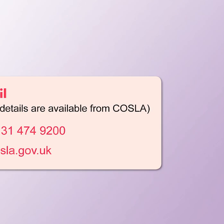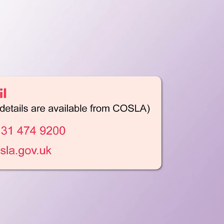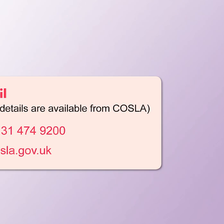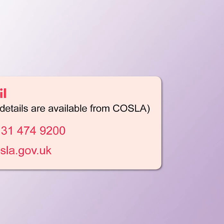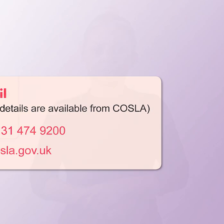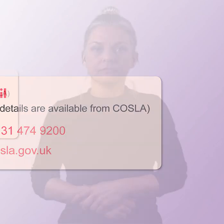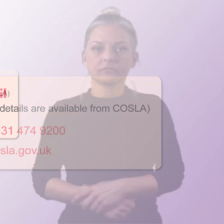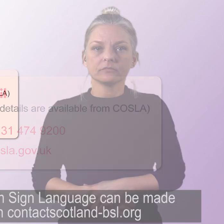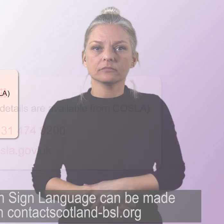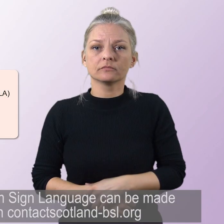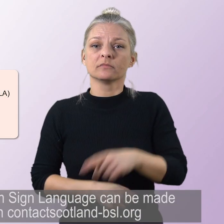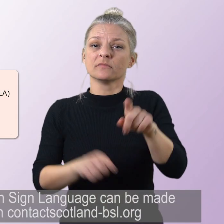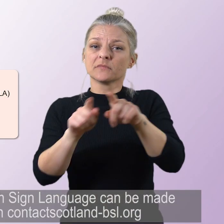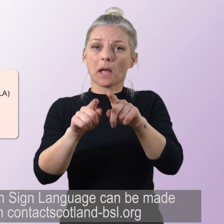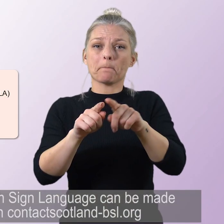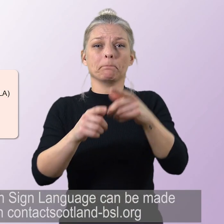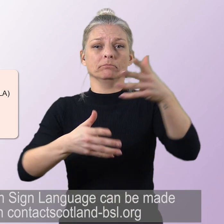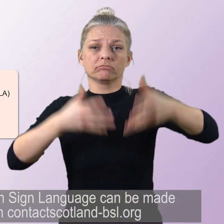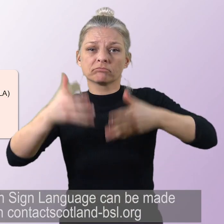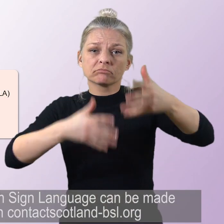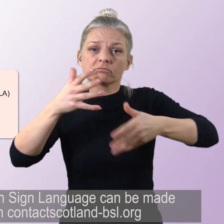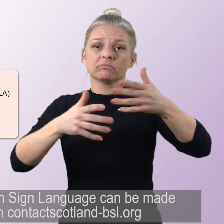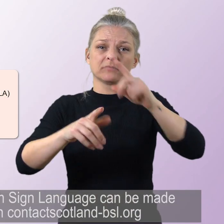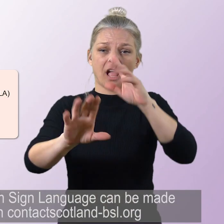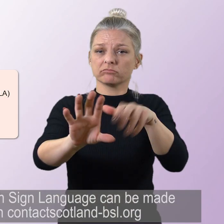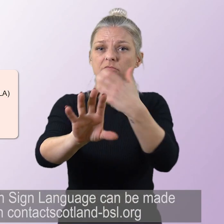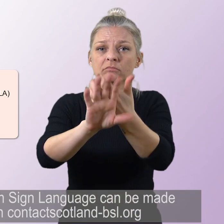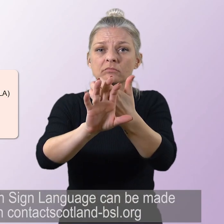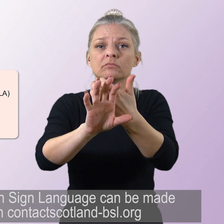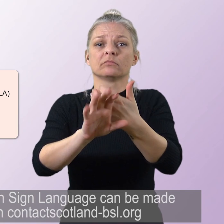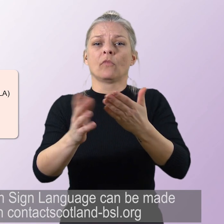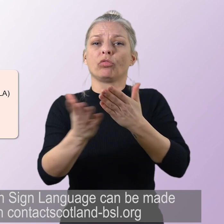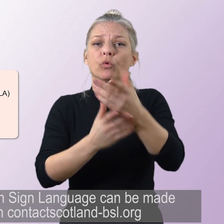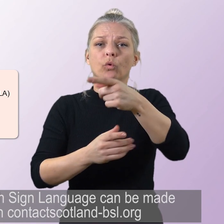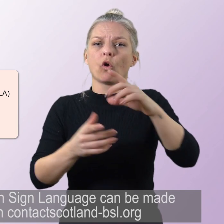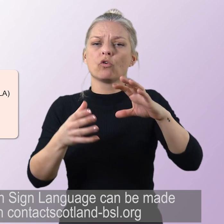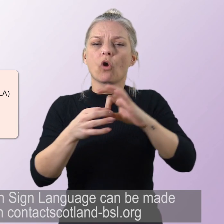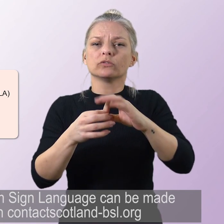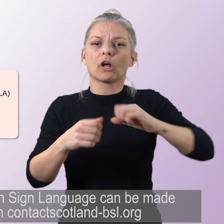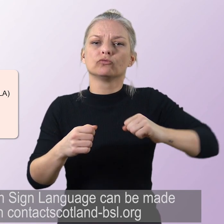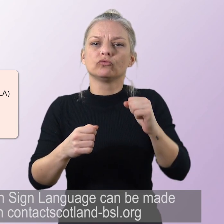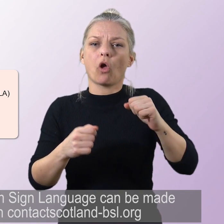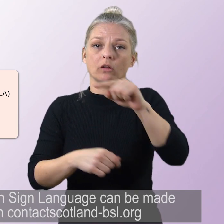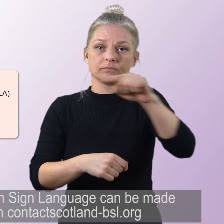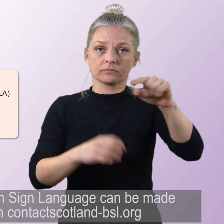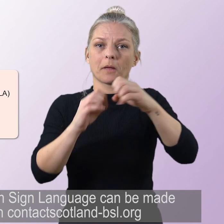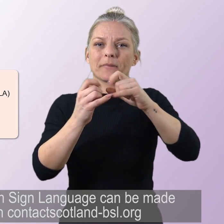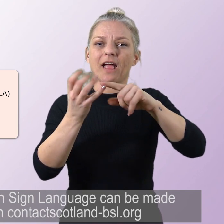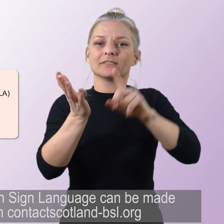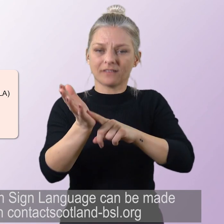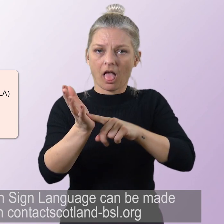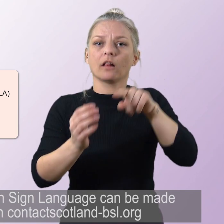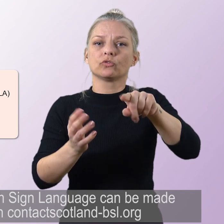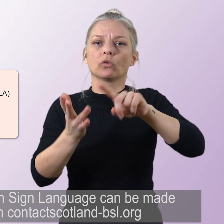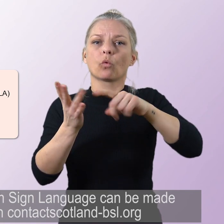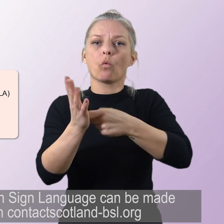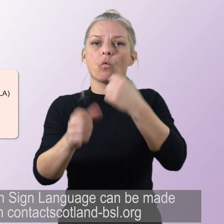Calls in British Sign Language can be made through contactscotlandbsl.org